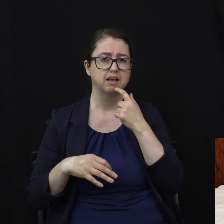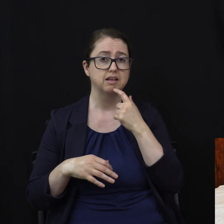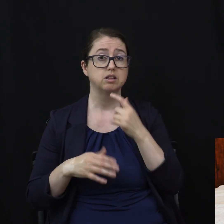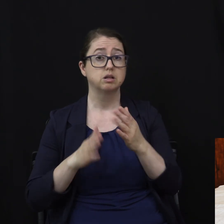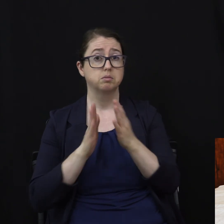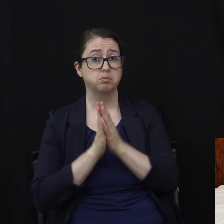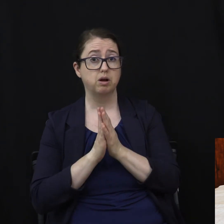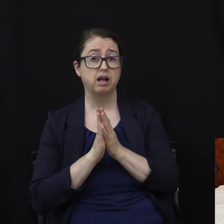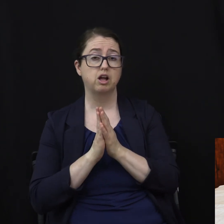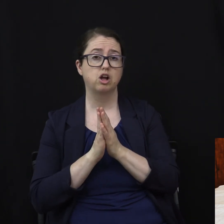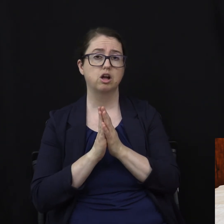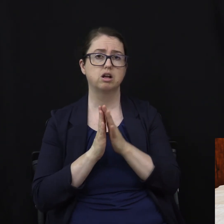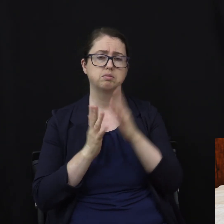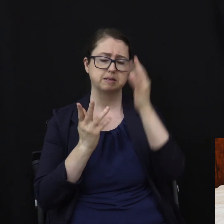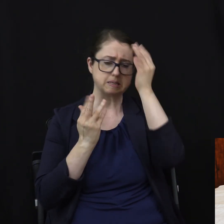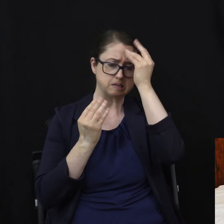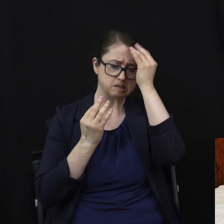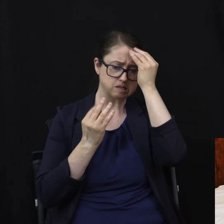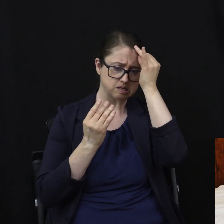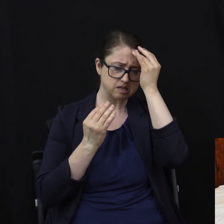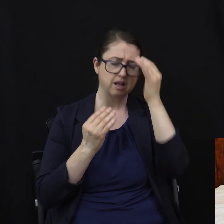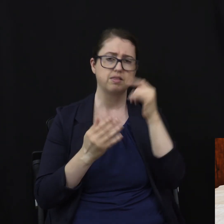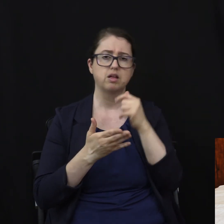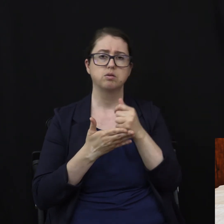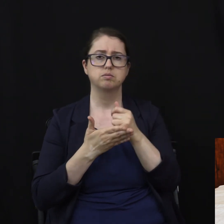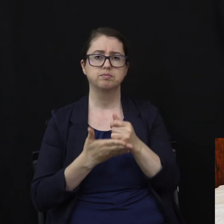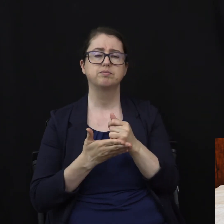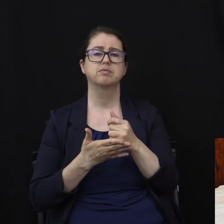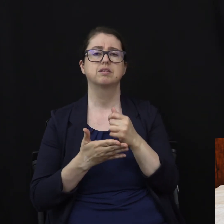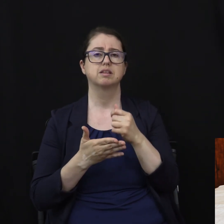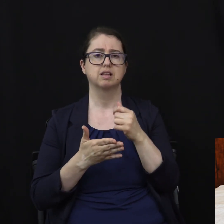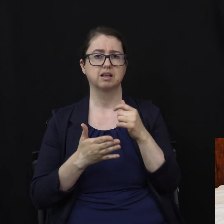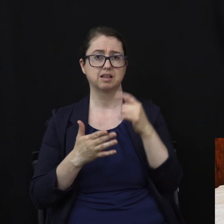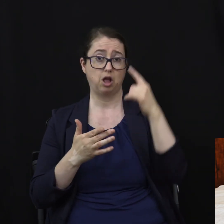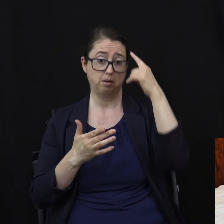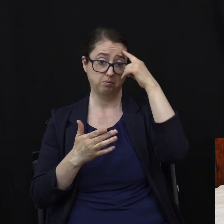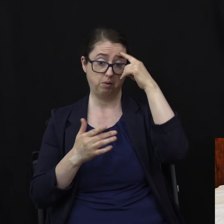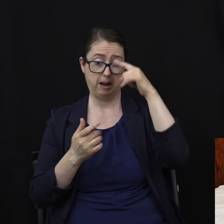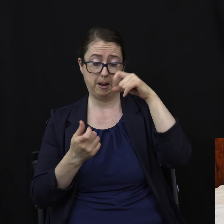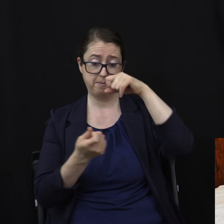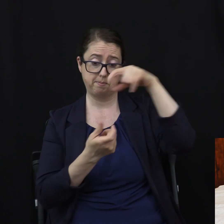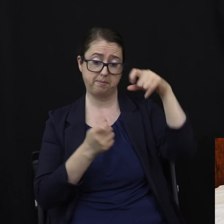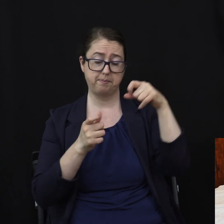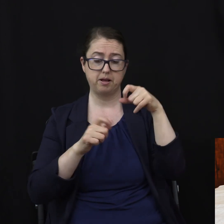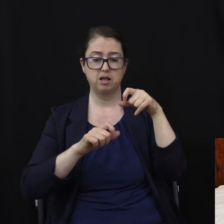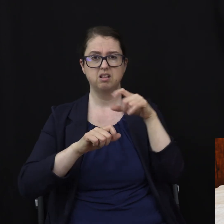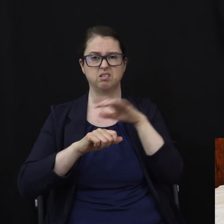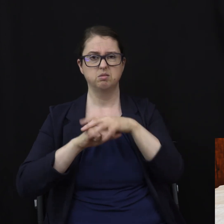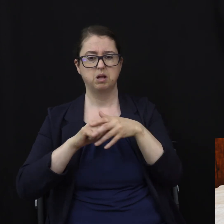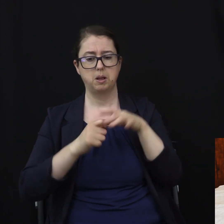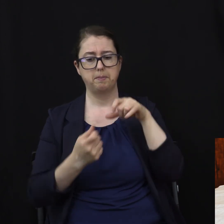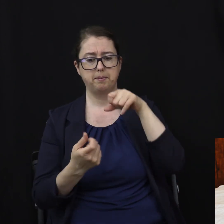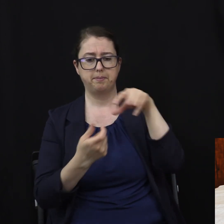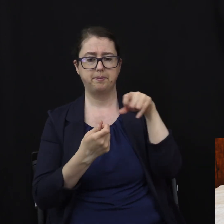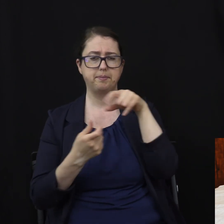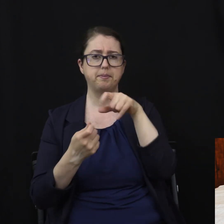a role in strengthening the circuits in our brain, which makes us more socially alert, lowers anxiety,